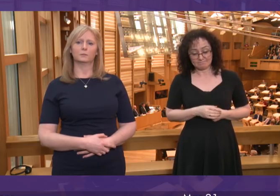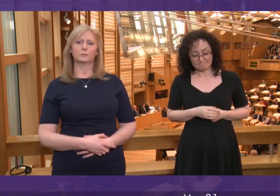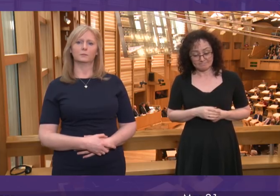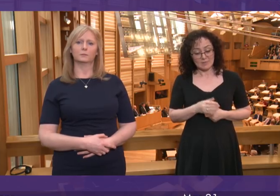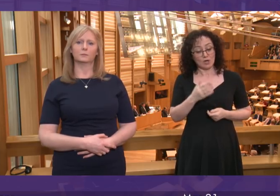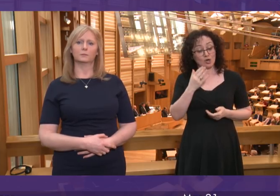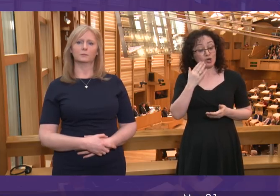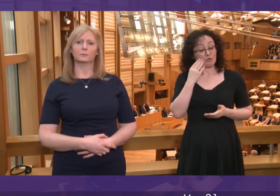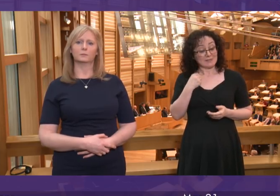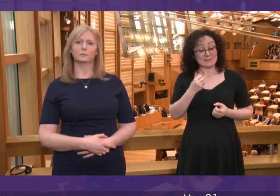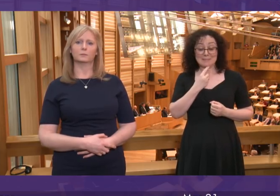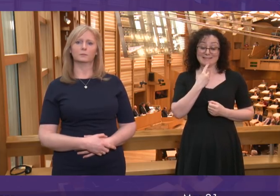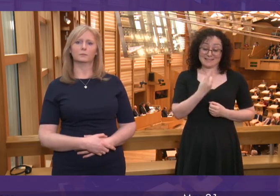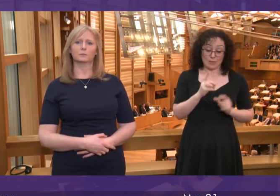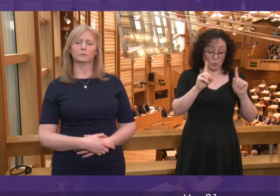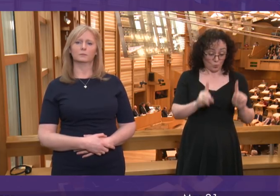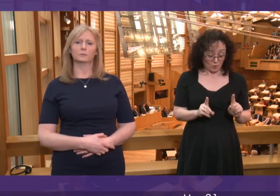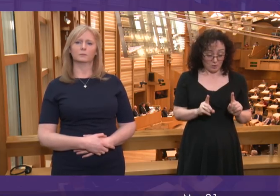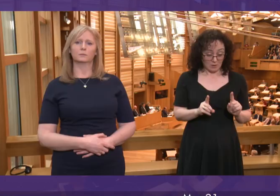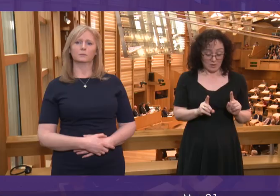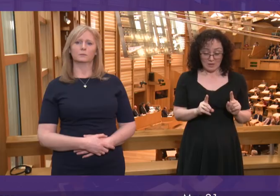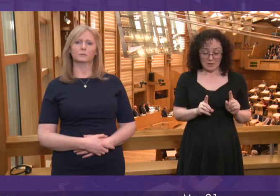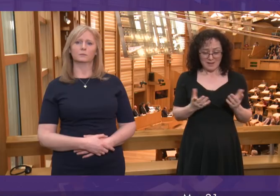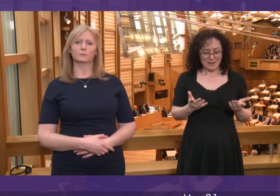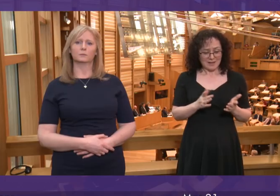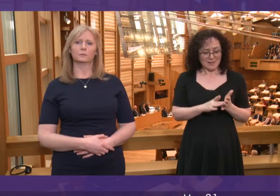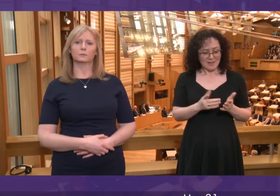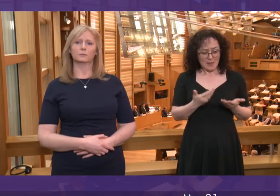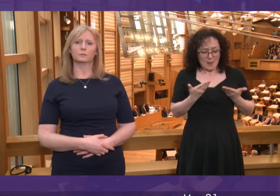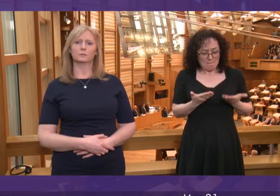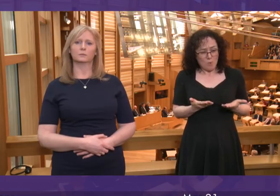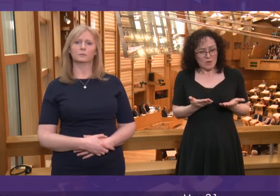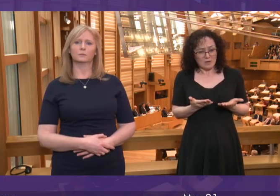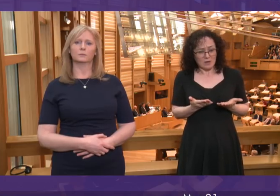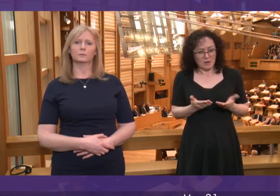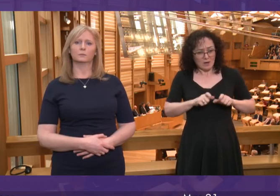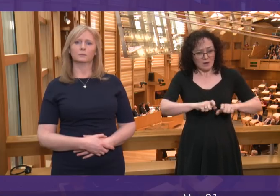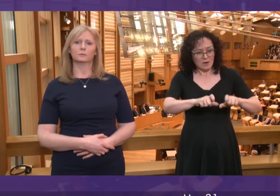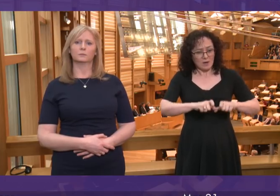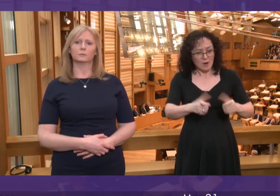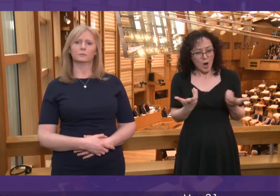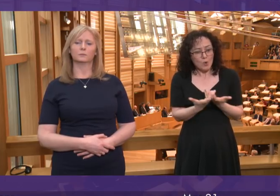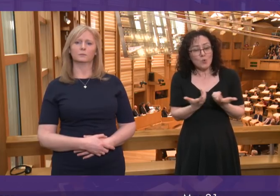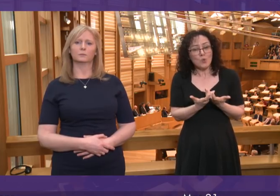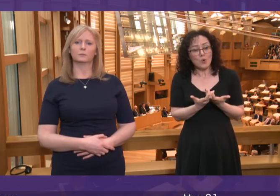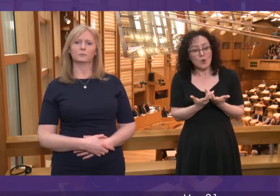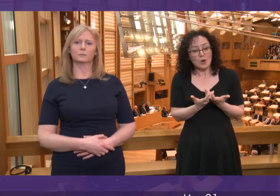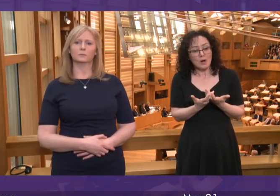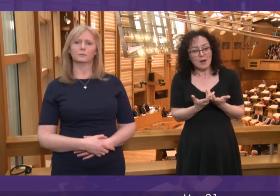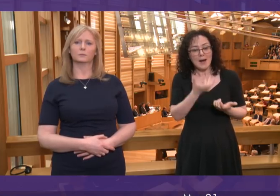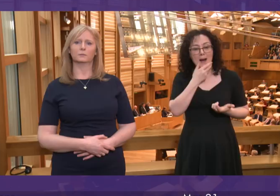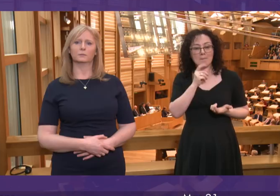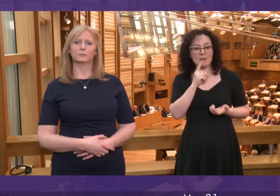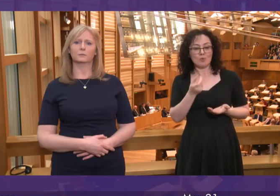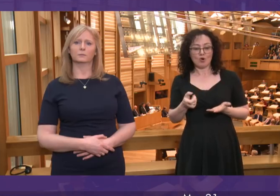him that Castle Craig is not receiving NHS referrals and is now mostly being kept going by patients who are being referred from the Netherlands